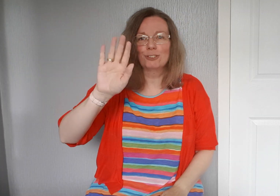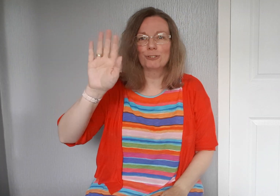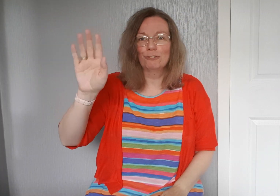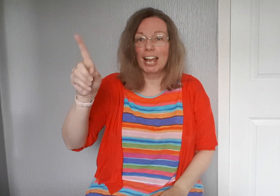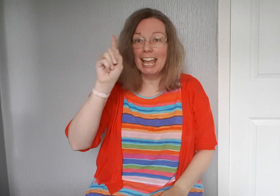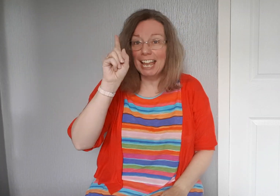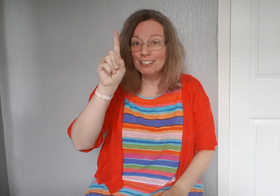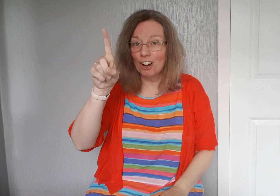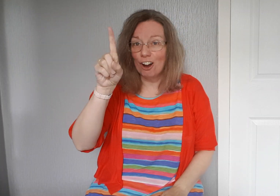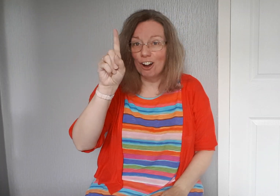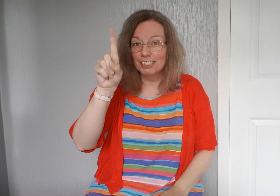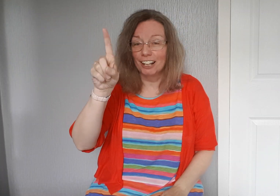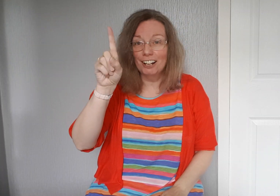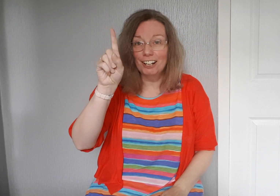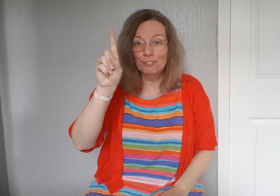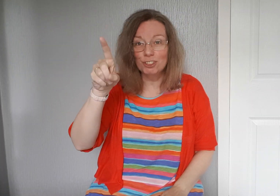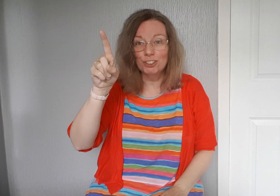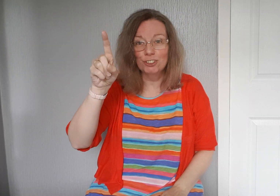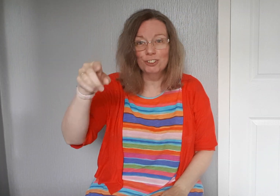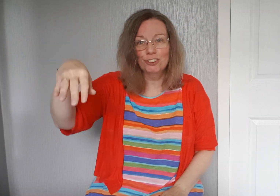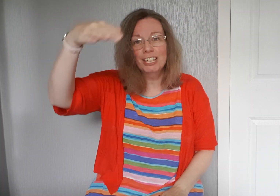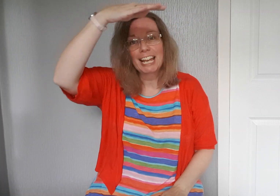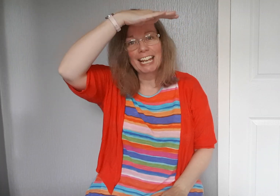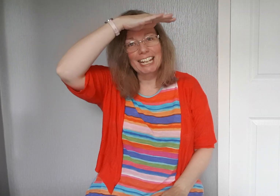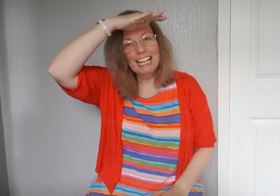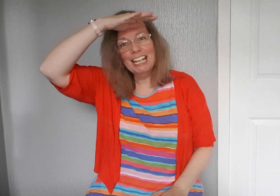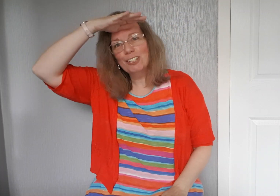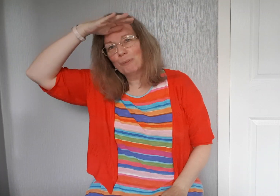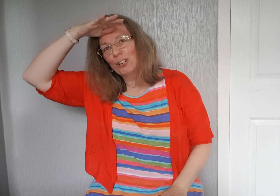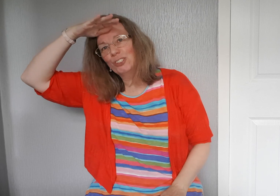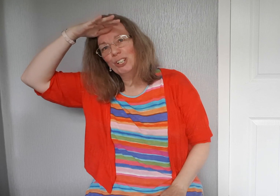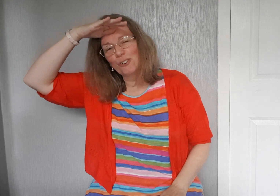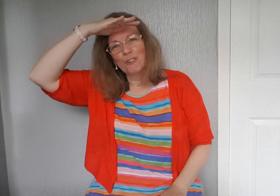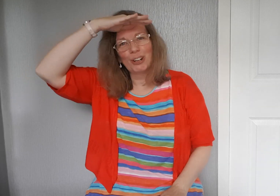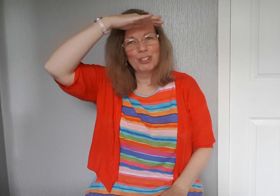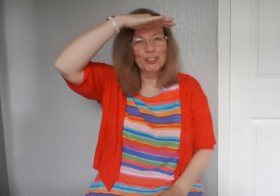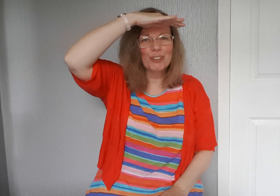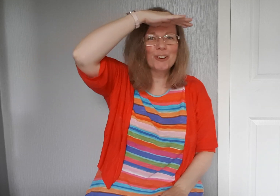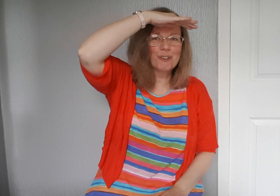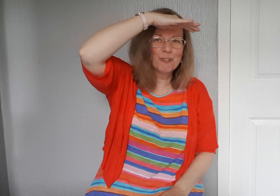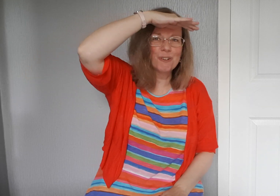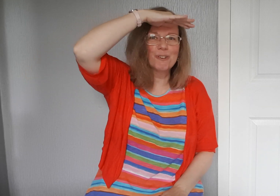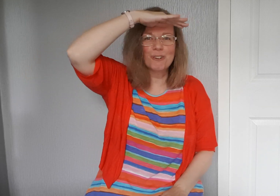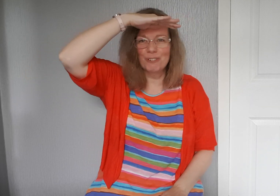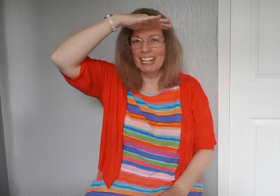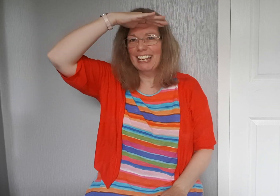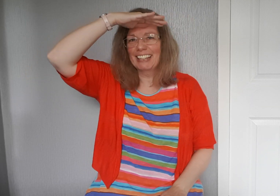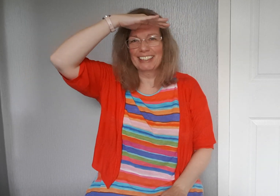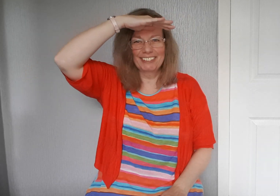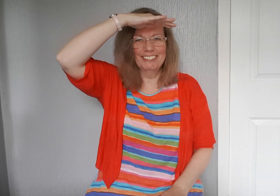friend. God loves you. He's watching over you the whole week through.